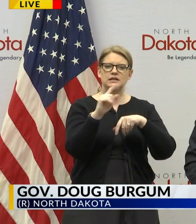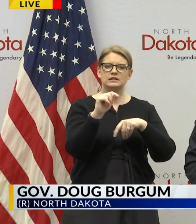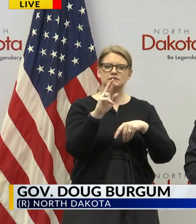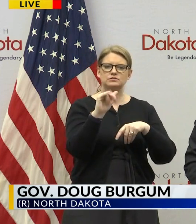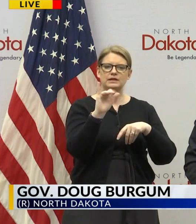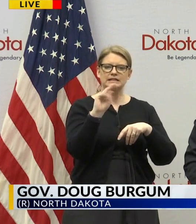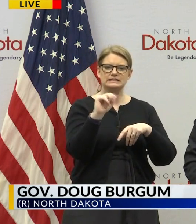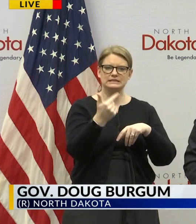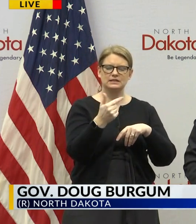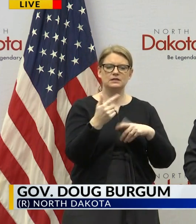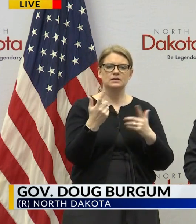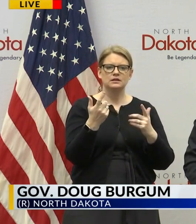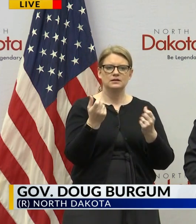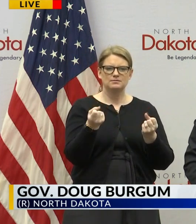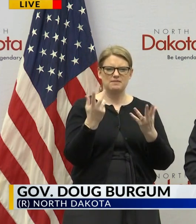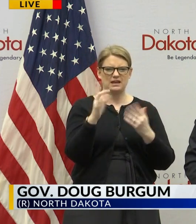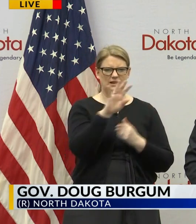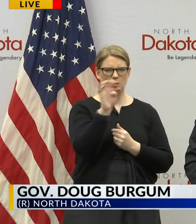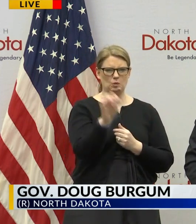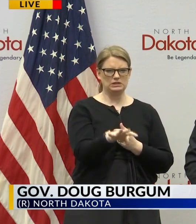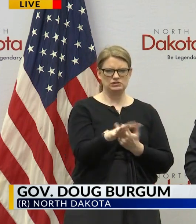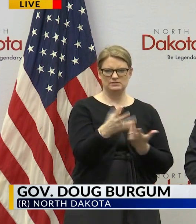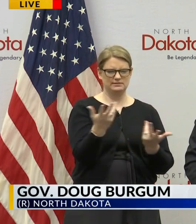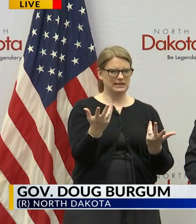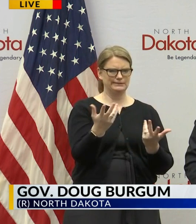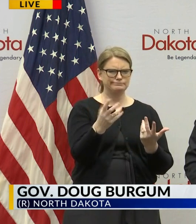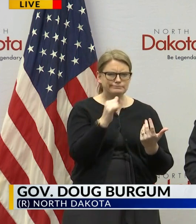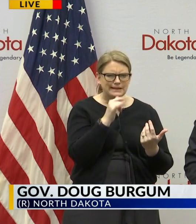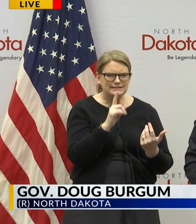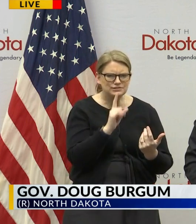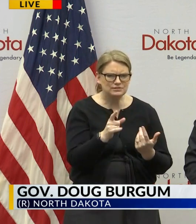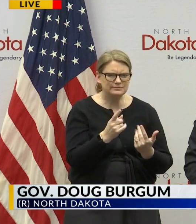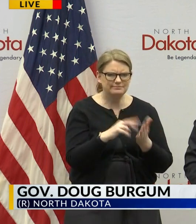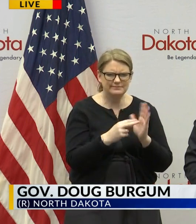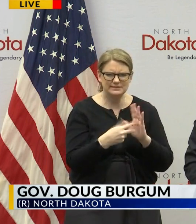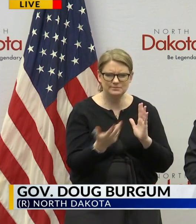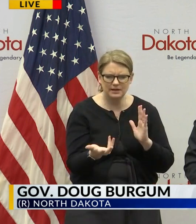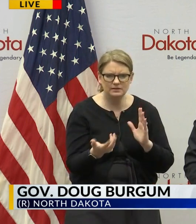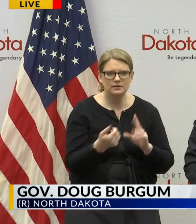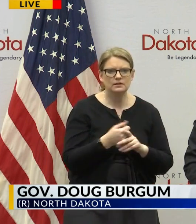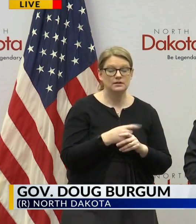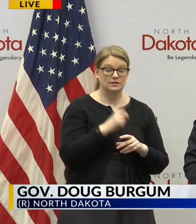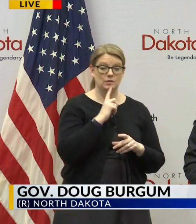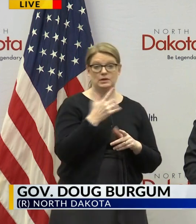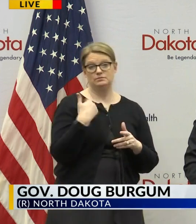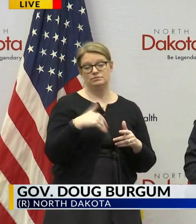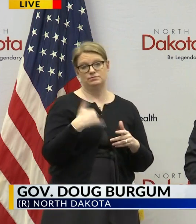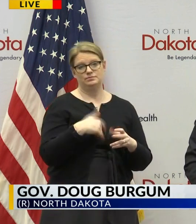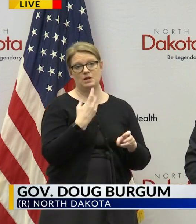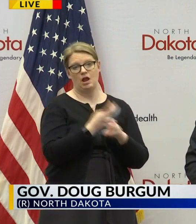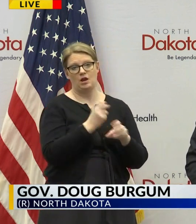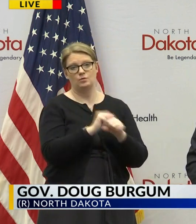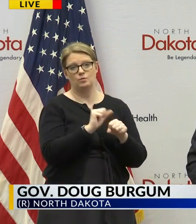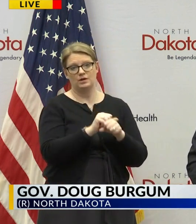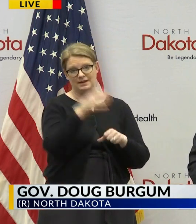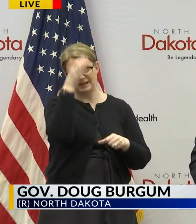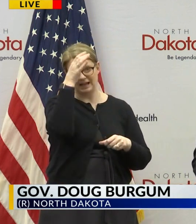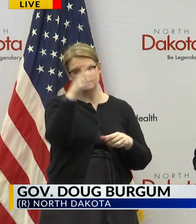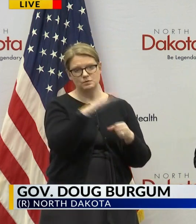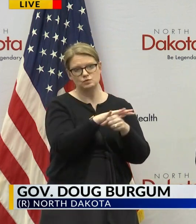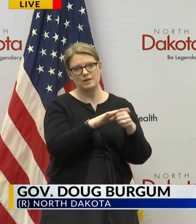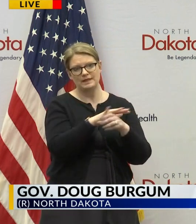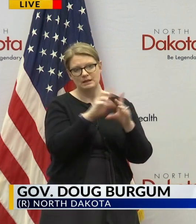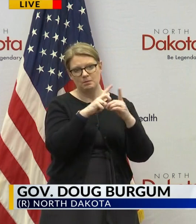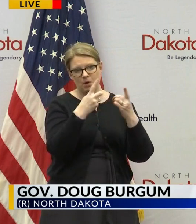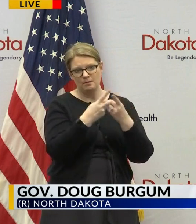I know we had a number of questions about this in the past she's one of the great hard-working experts that we have within the Department of Health